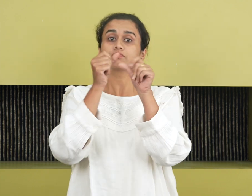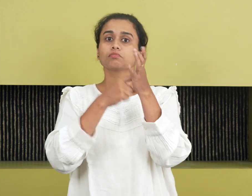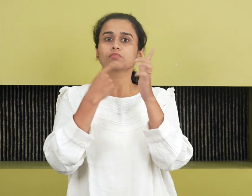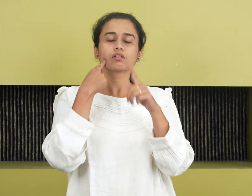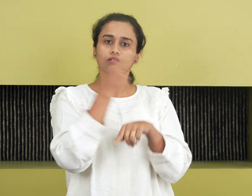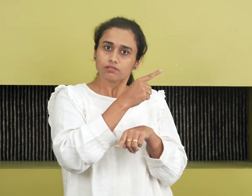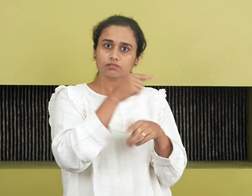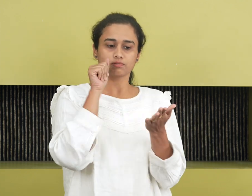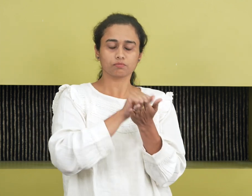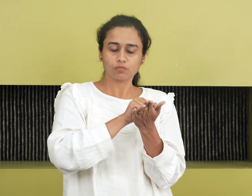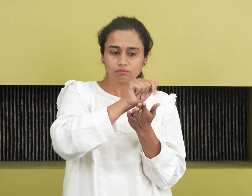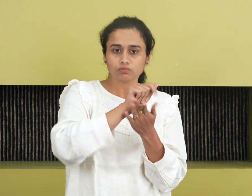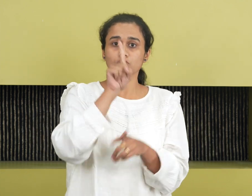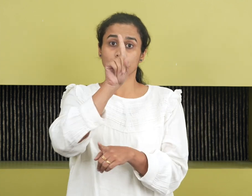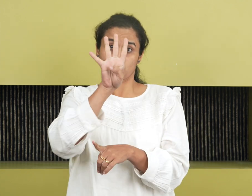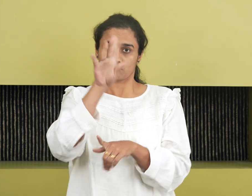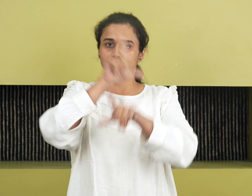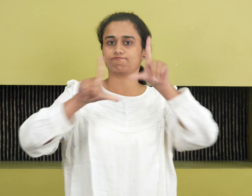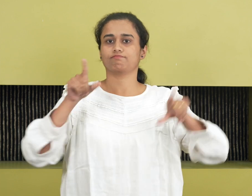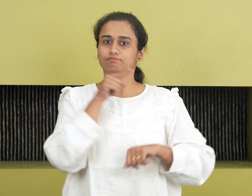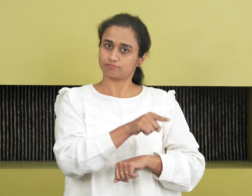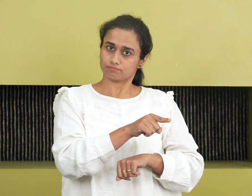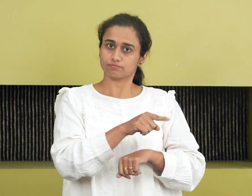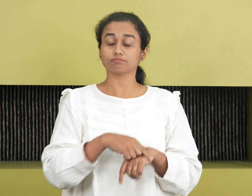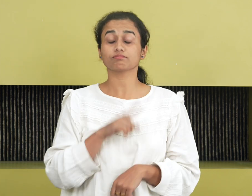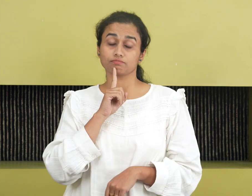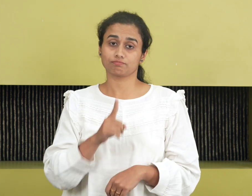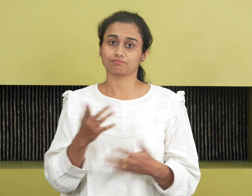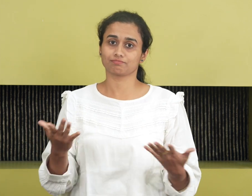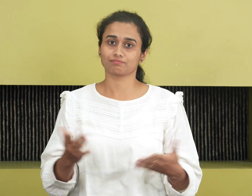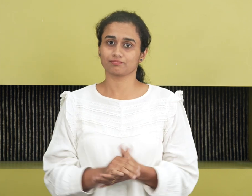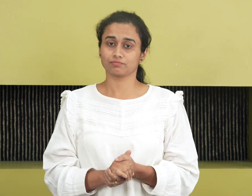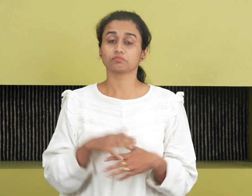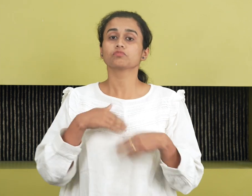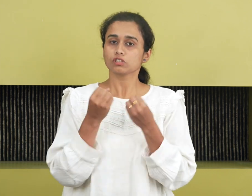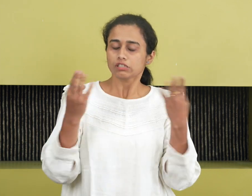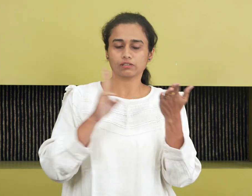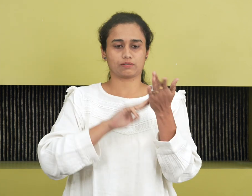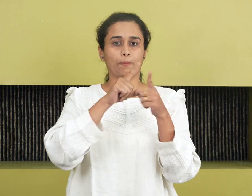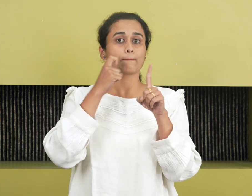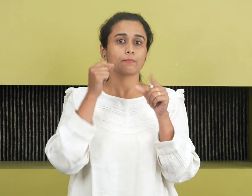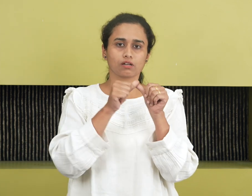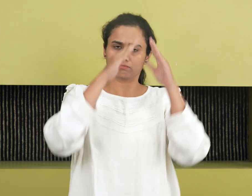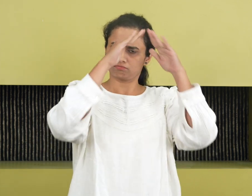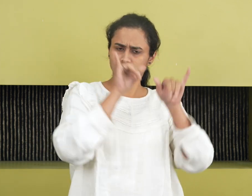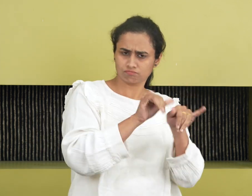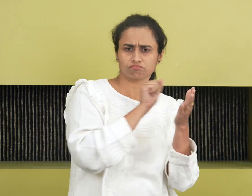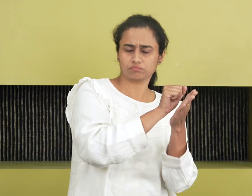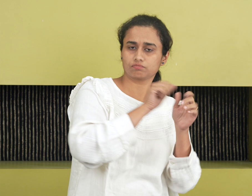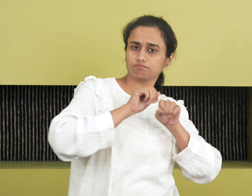14 languages. Sure, there are media houses that produce output in